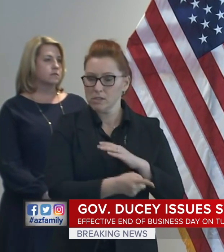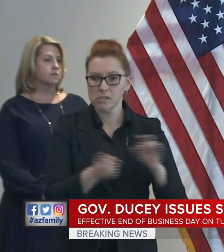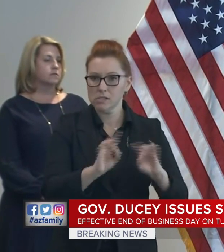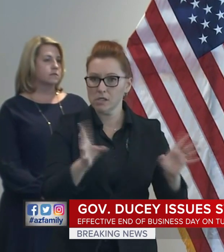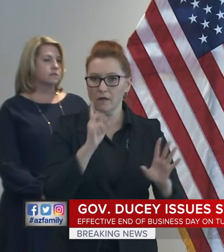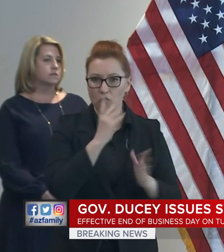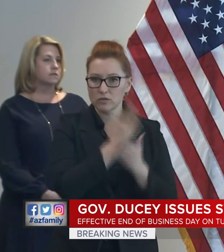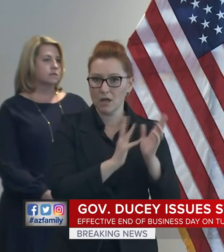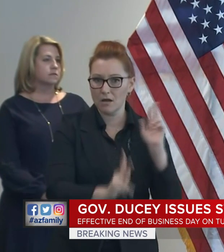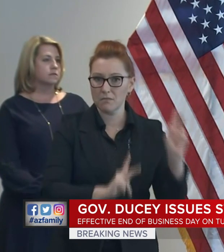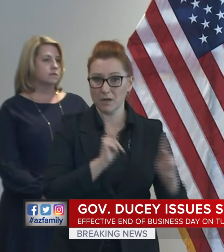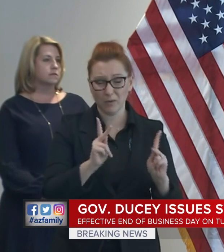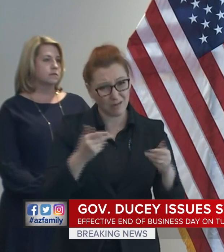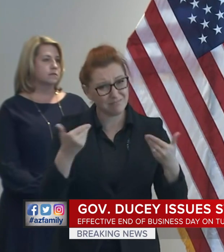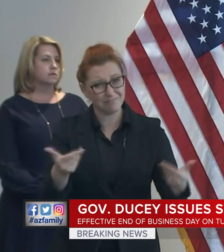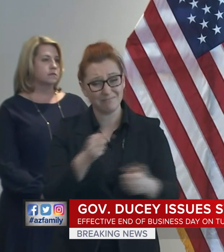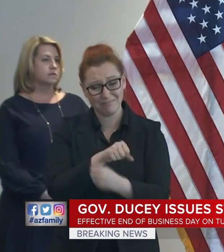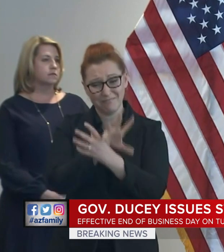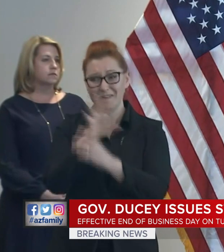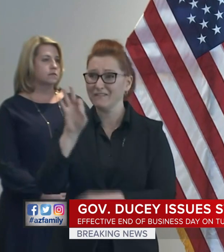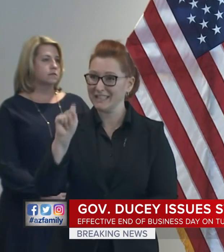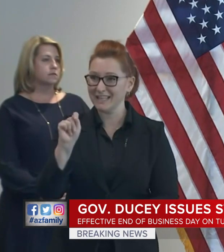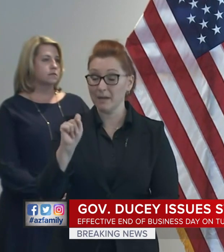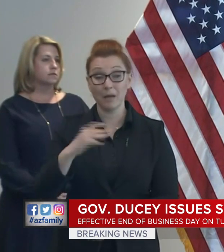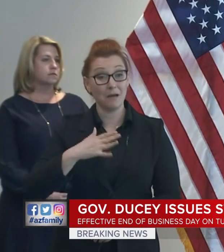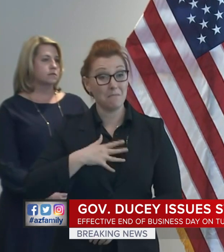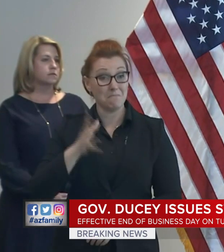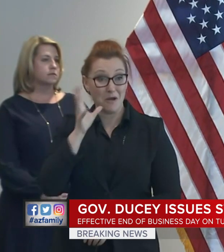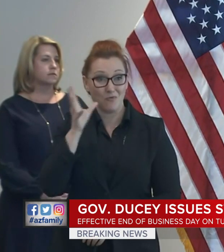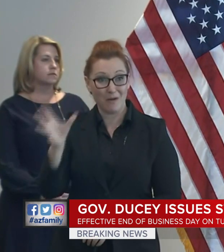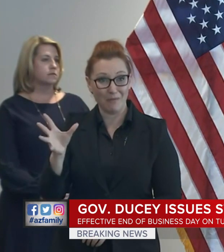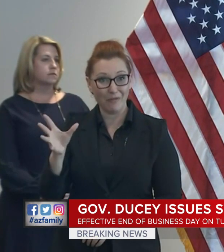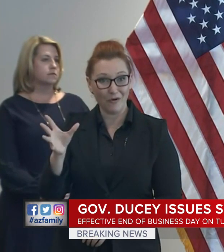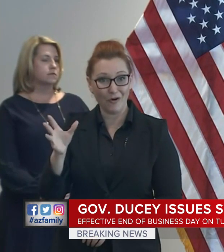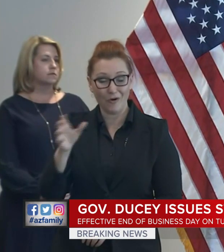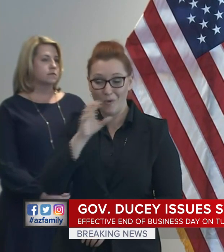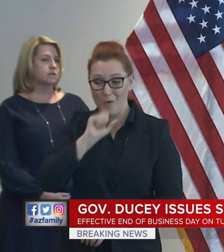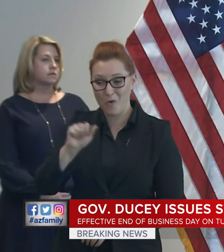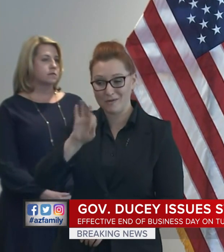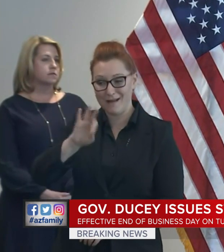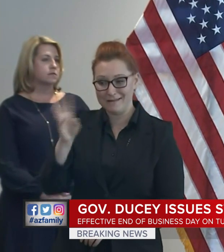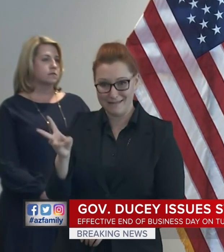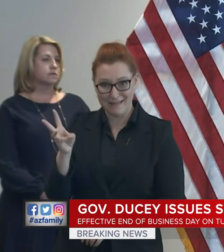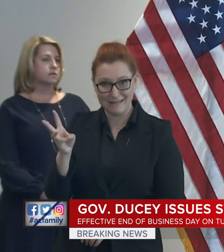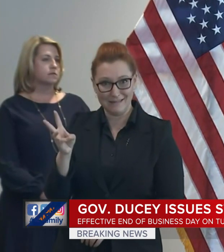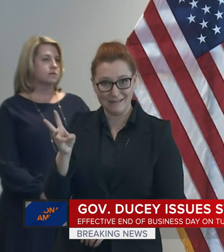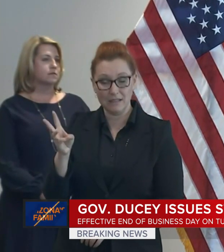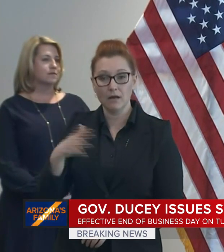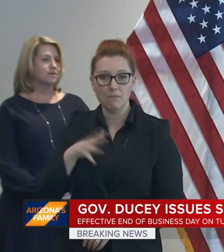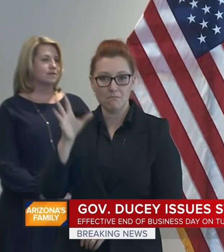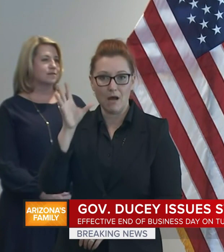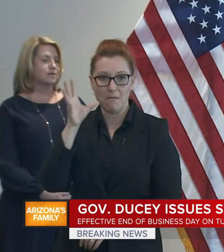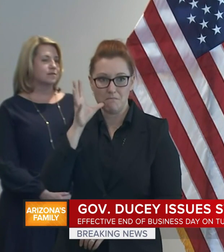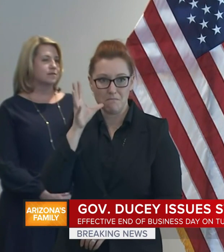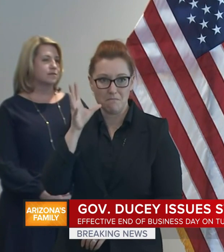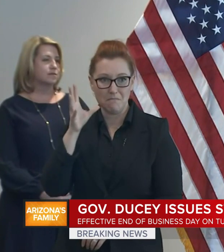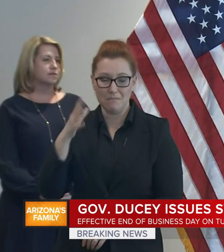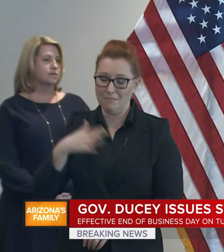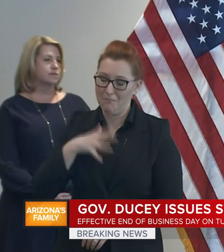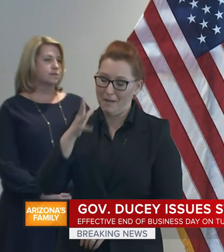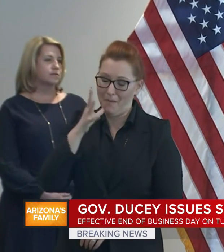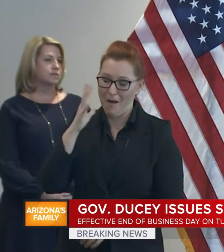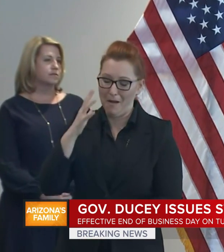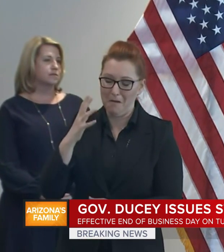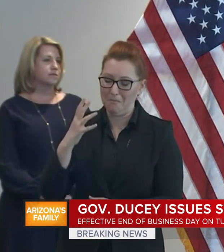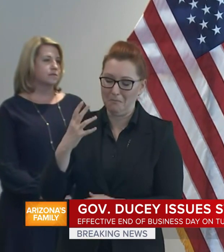I've got a 96-year-old grandmother that lives in this state. My mom would be mad at me if I called out her age.